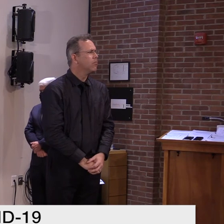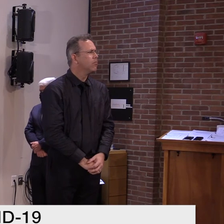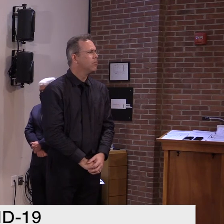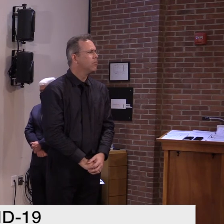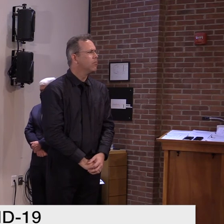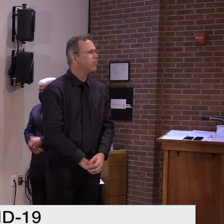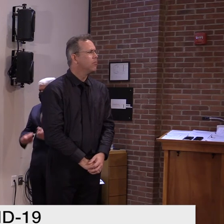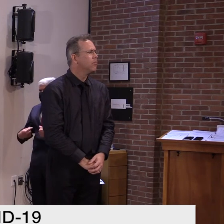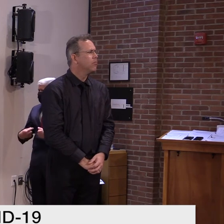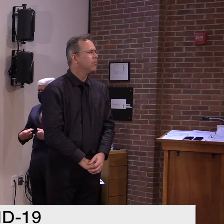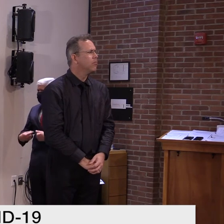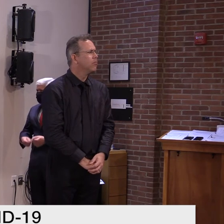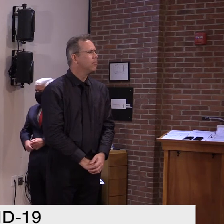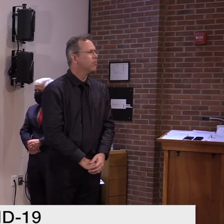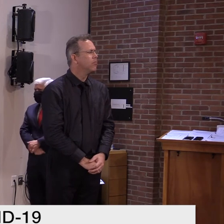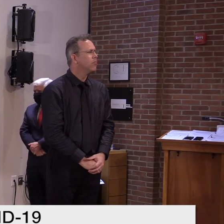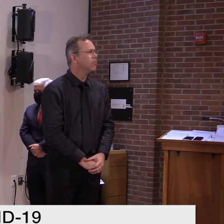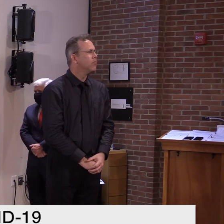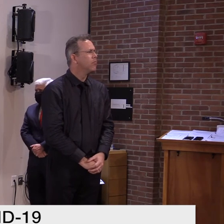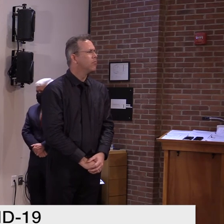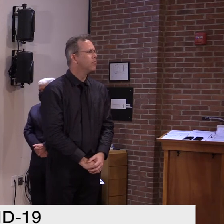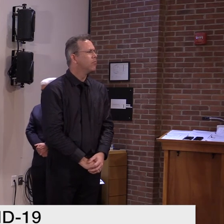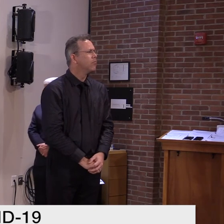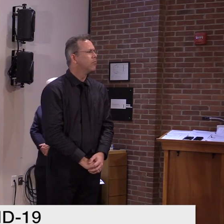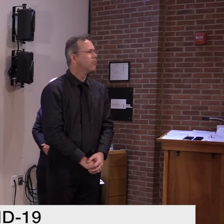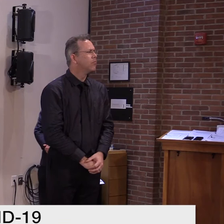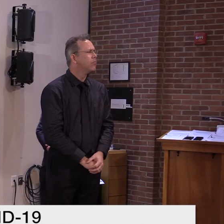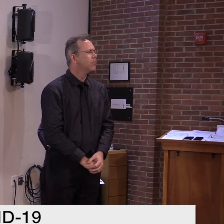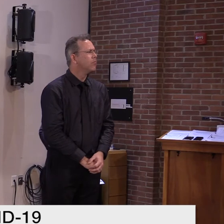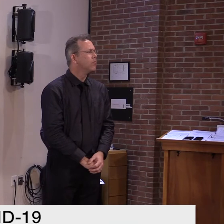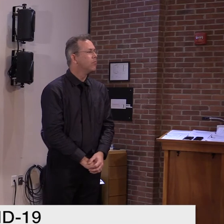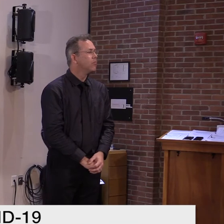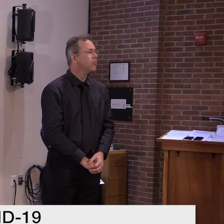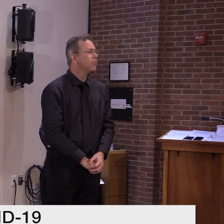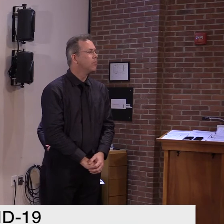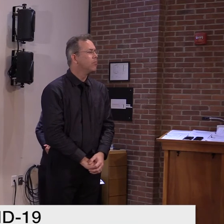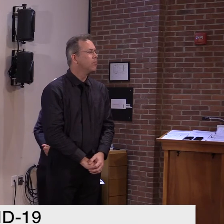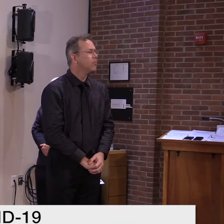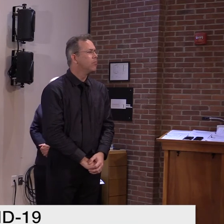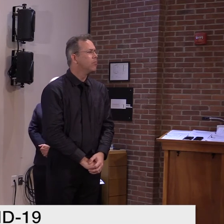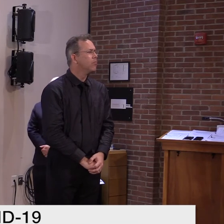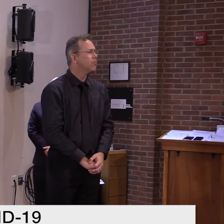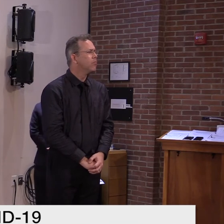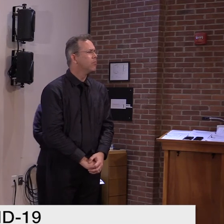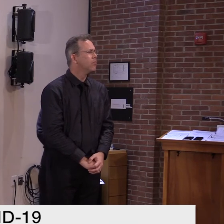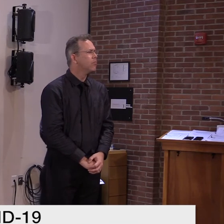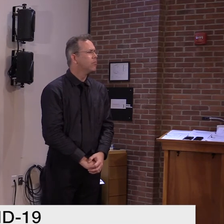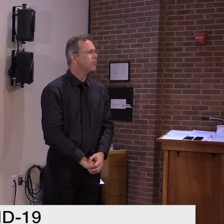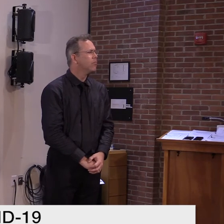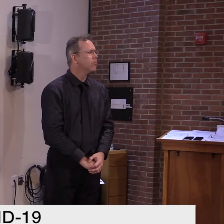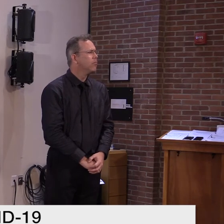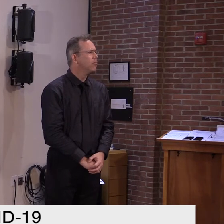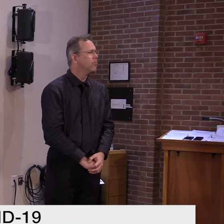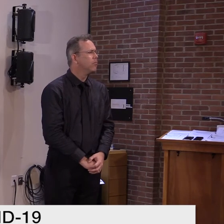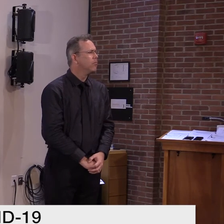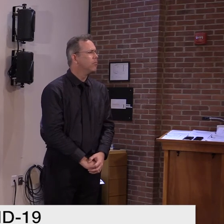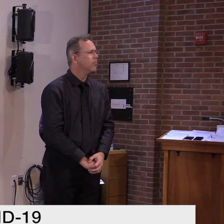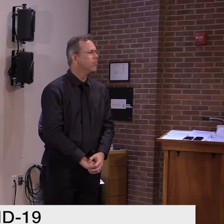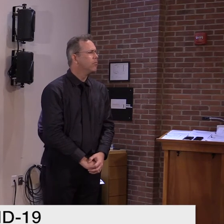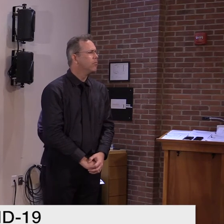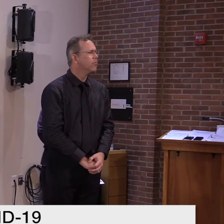outbreak? Uh, unlike the, what the state did earlier with the broken facilities or was it a planned decision?